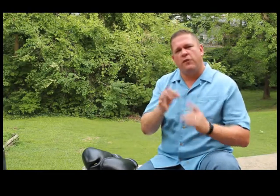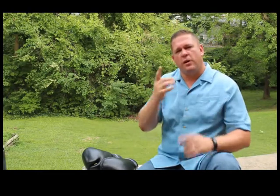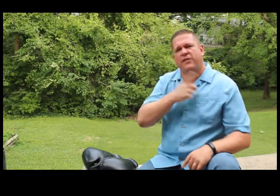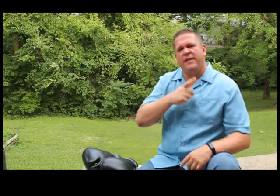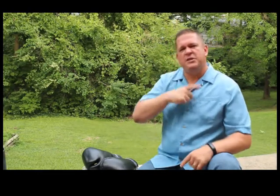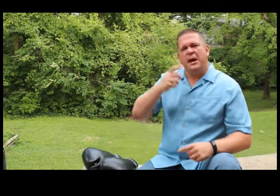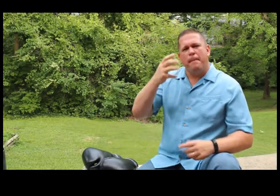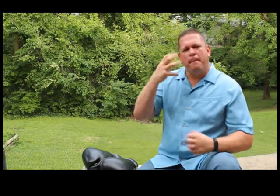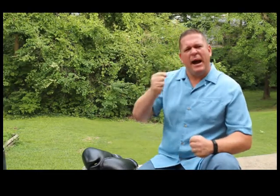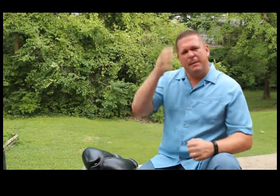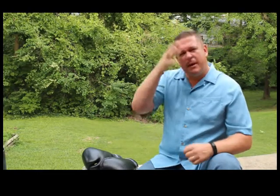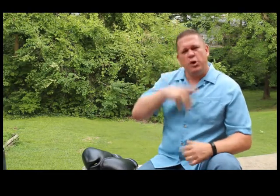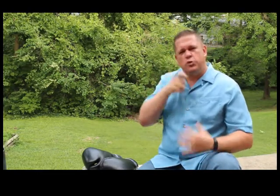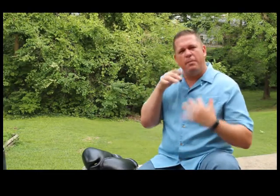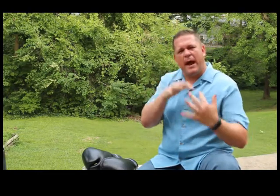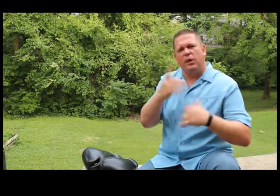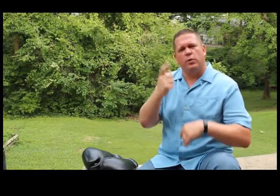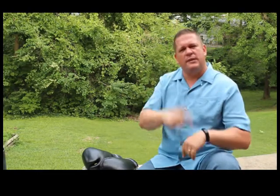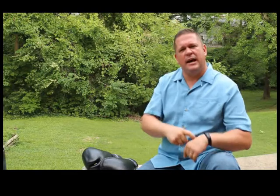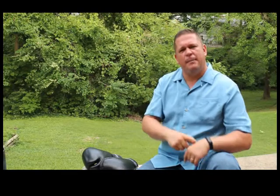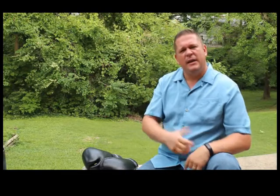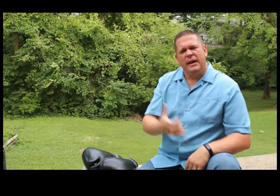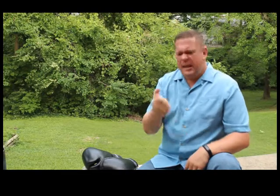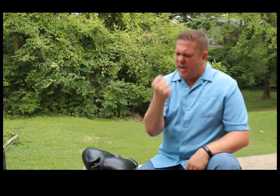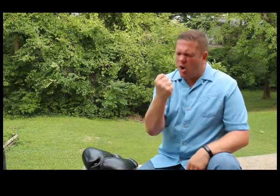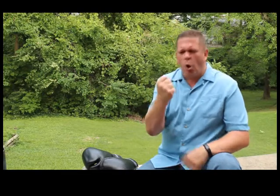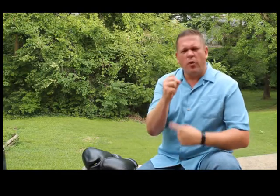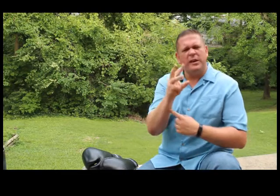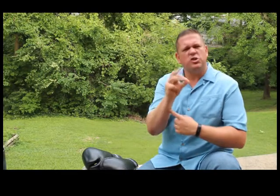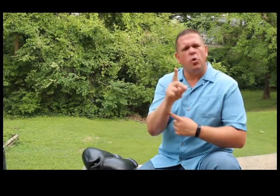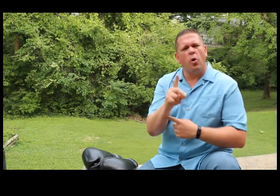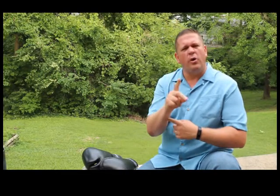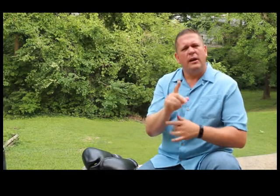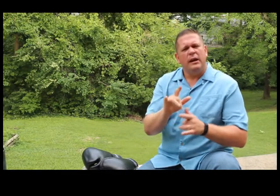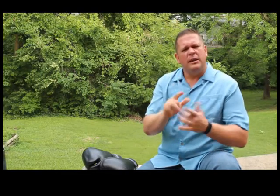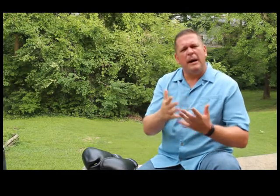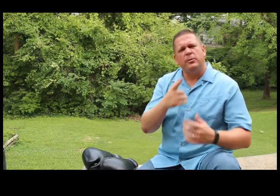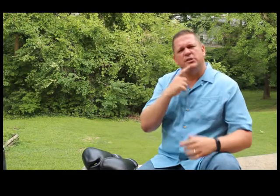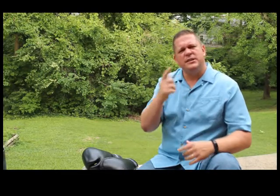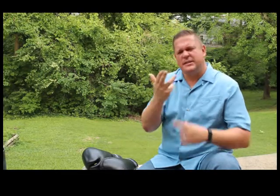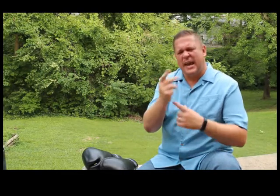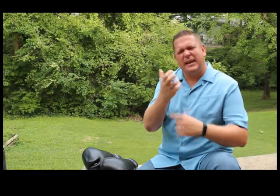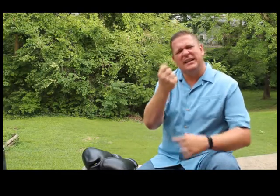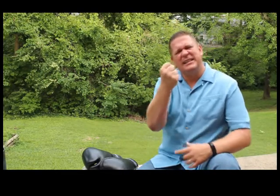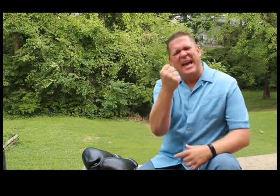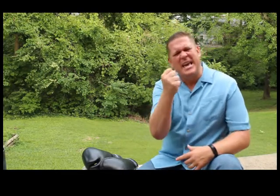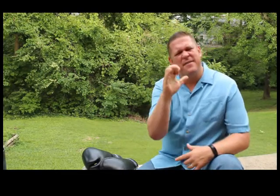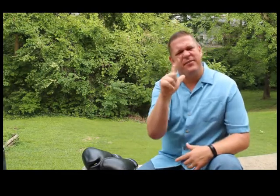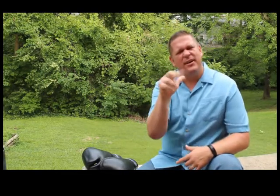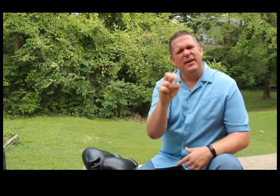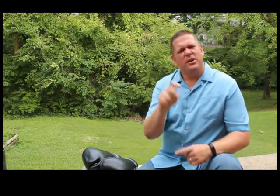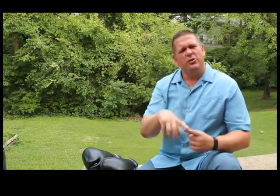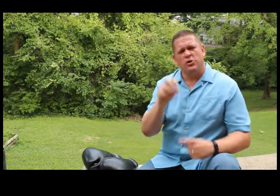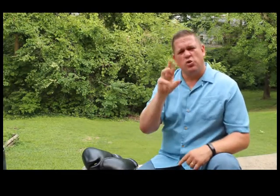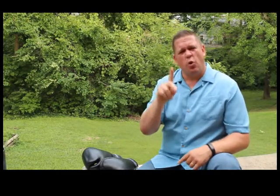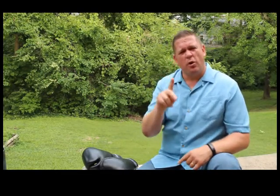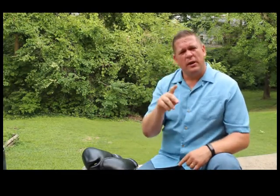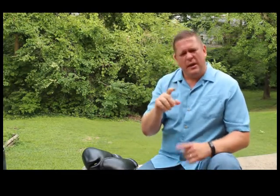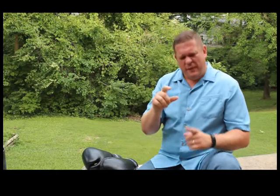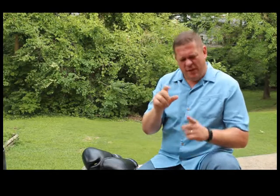of one of David's mighty men who was battling one time. And he got a hold of that sword. The Bible says his hand claved to the sword. That